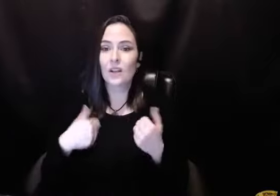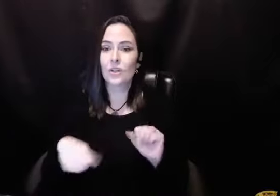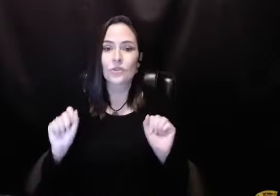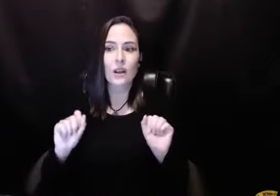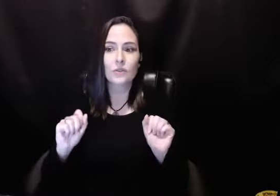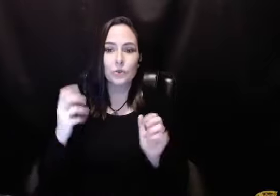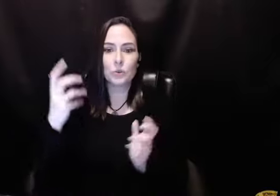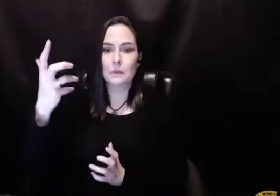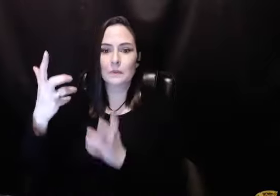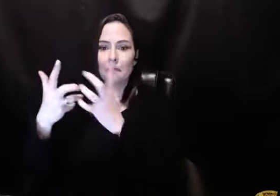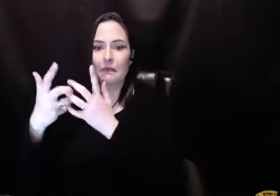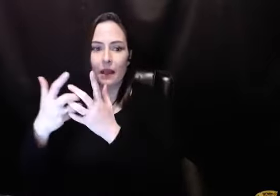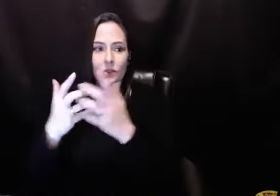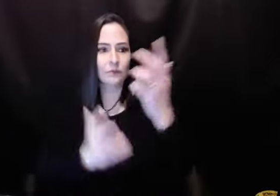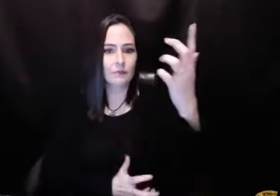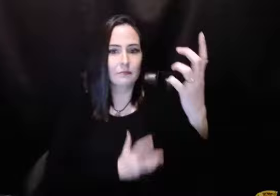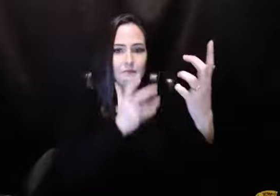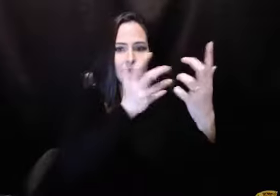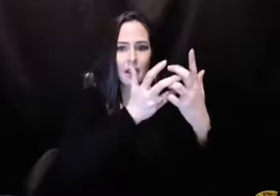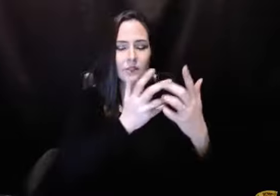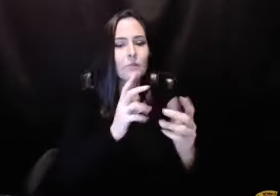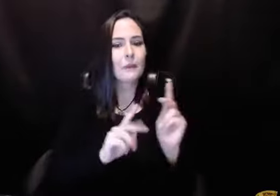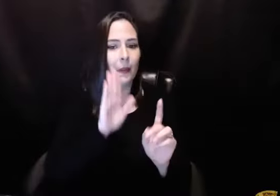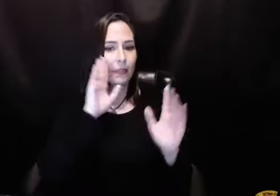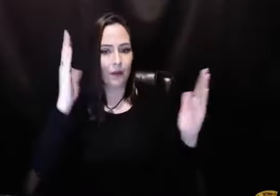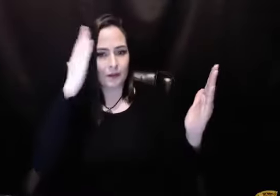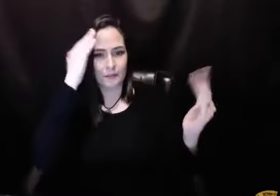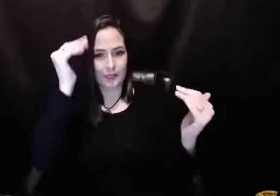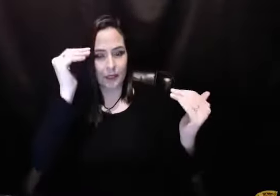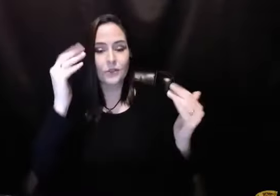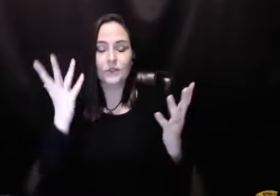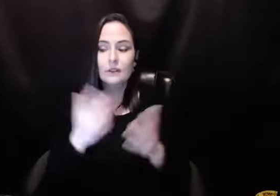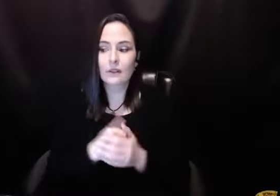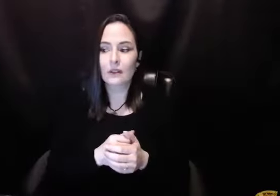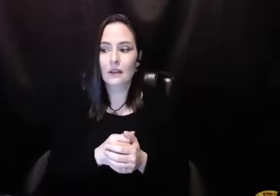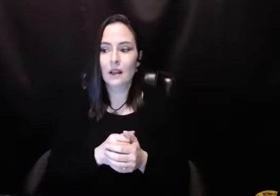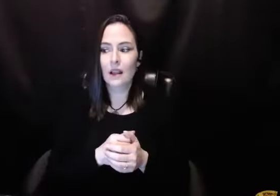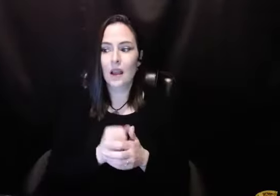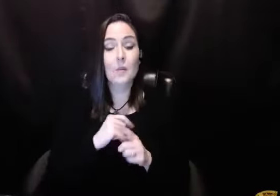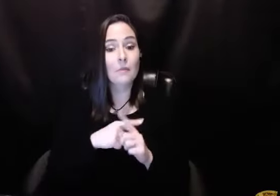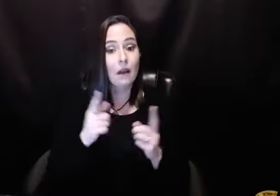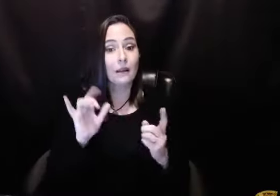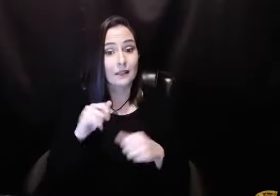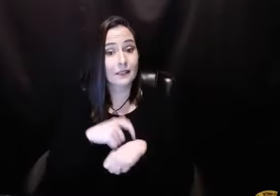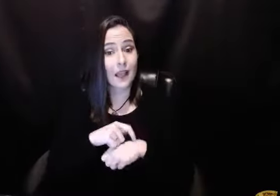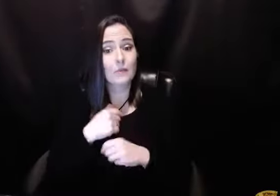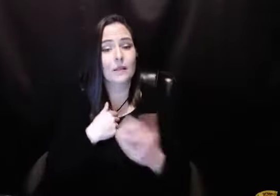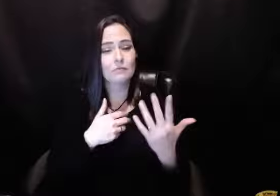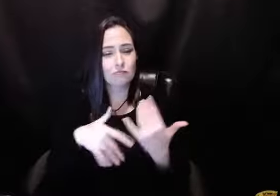Virtually my whole life, I had been trying to be whoever I thought you wanted me to be. And I'd been in